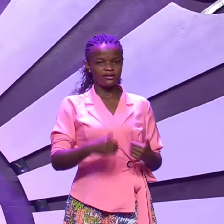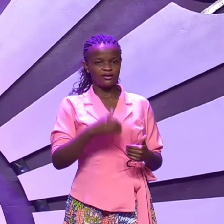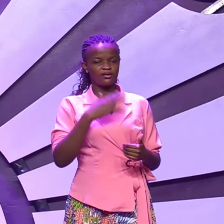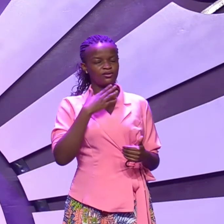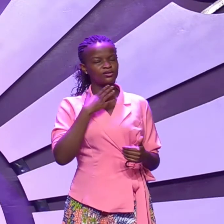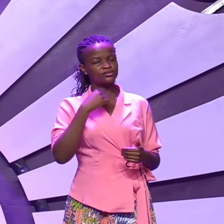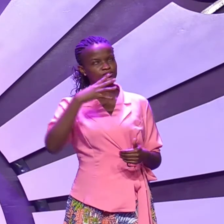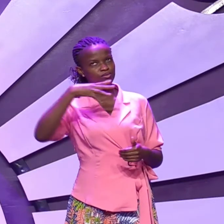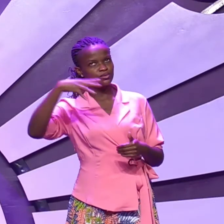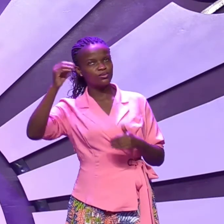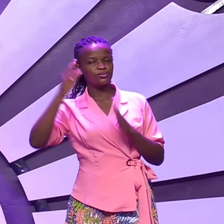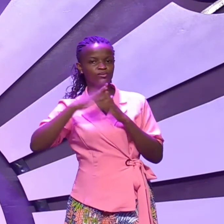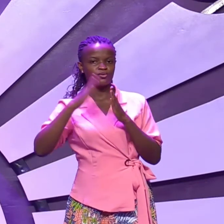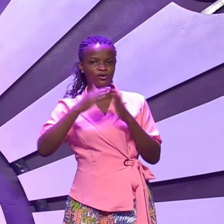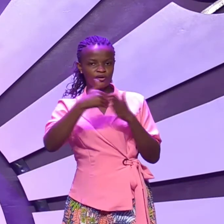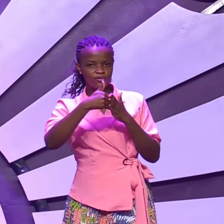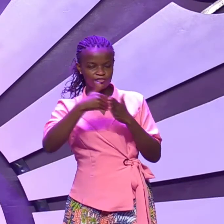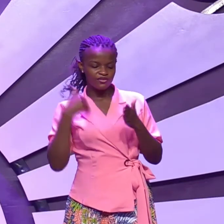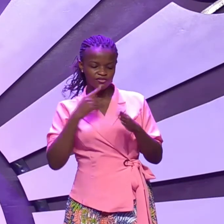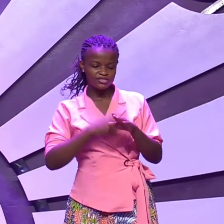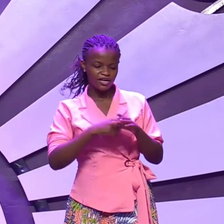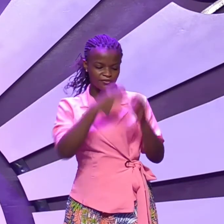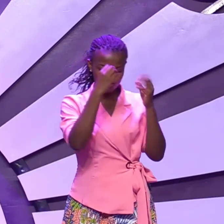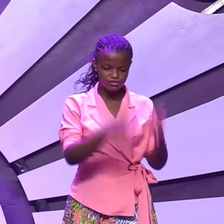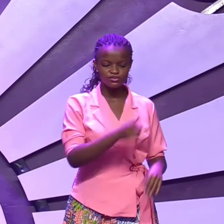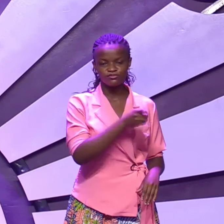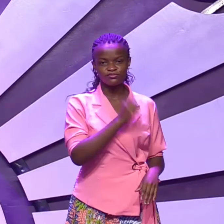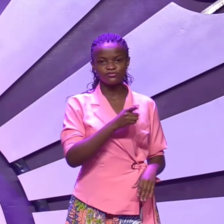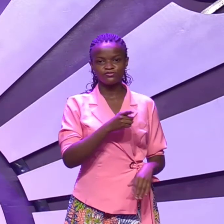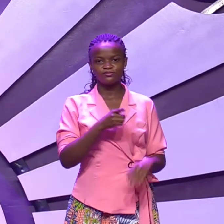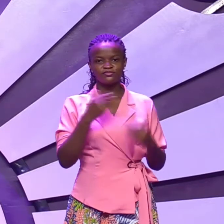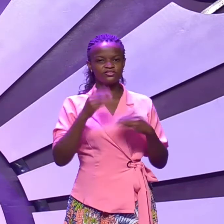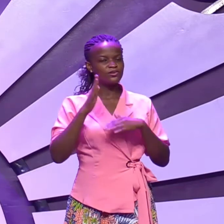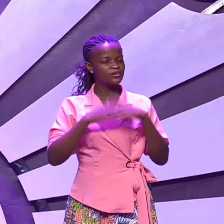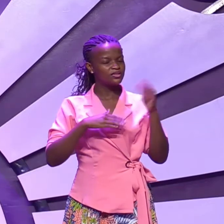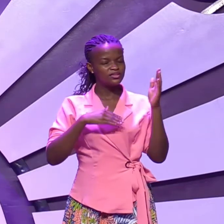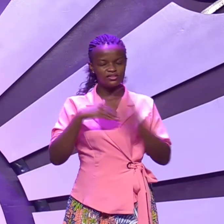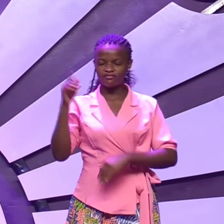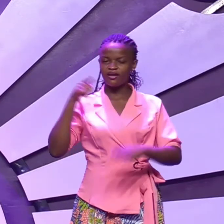home before I lose you you will not take them